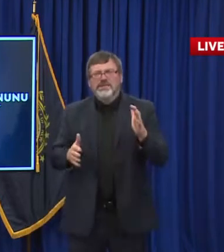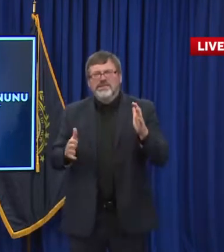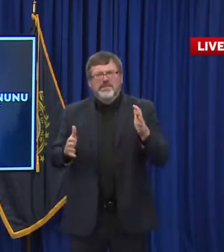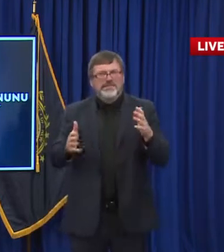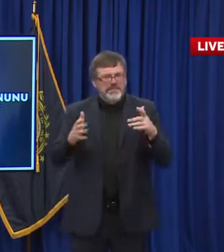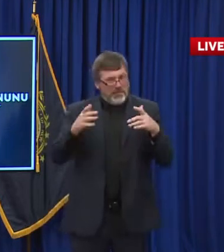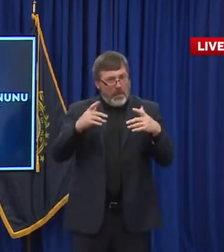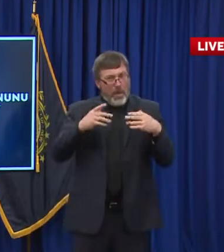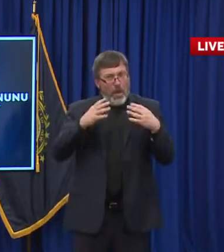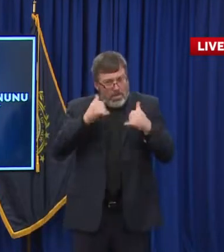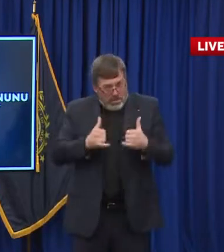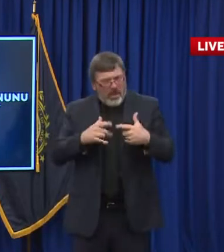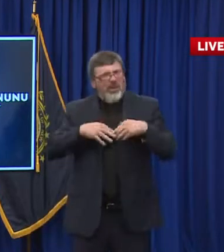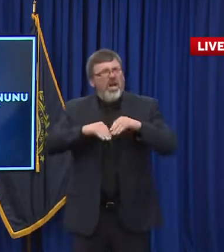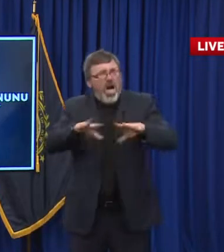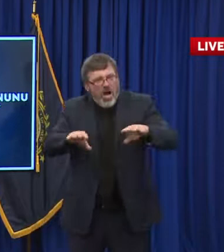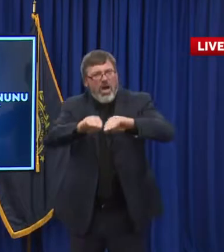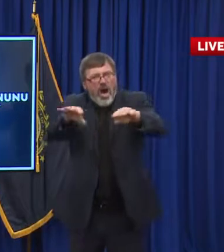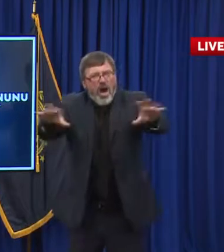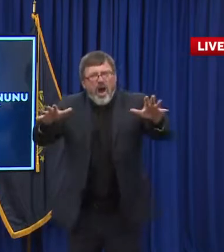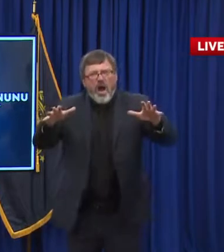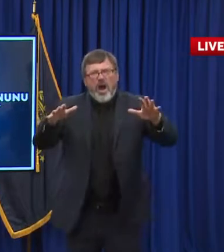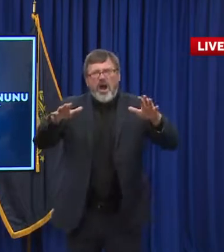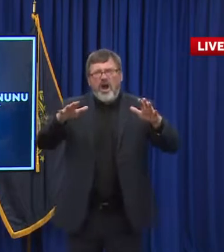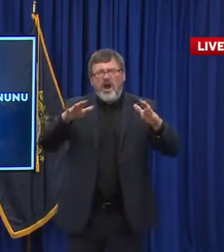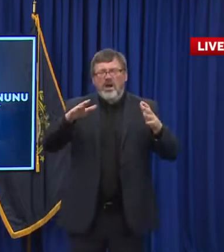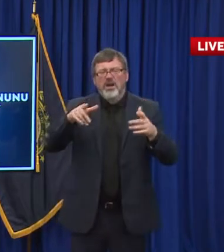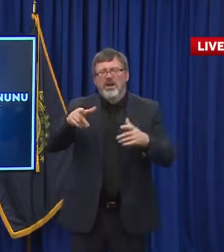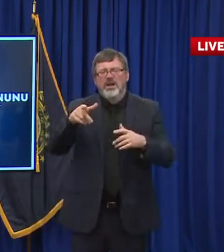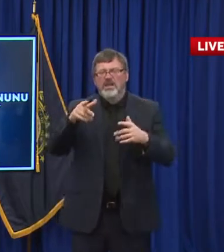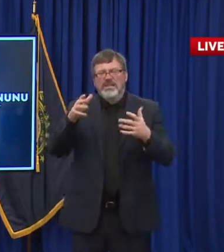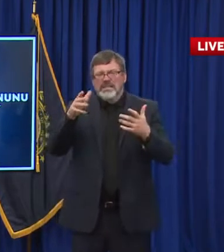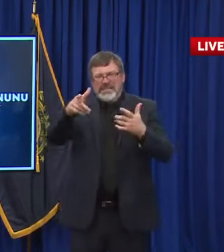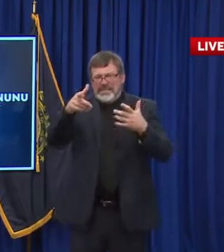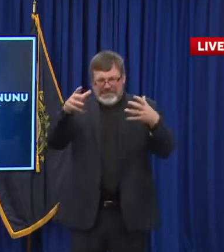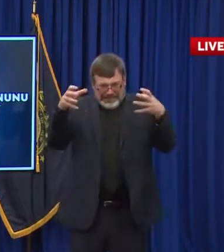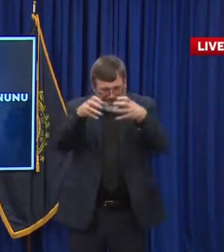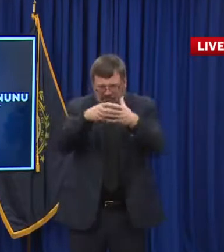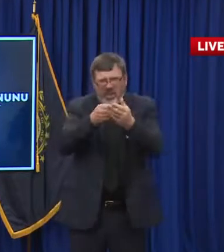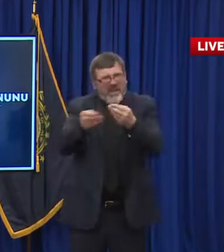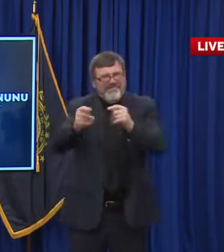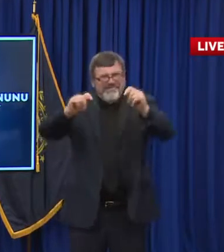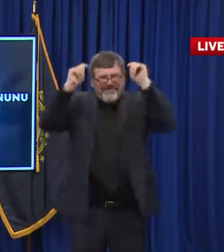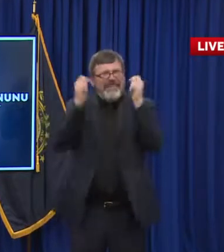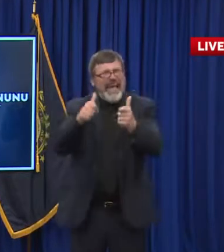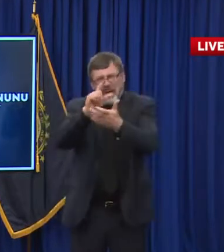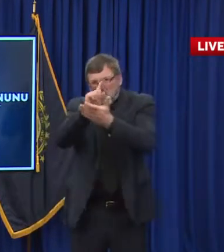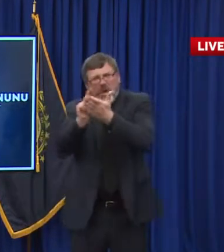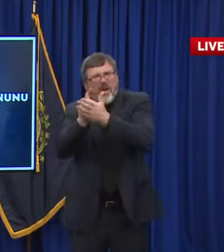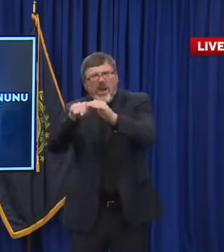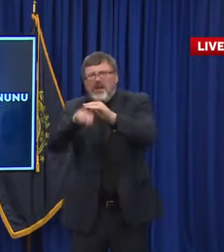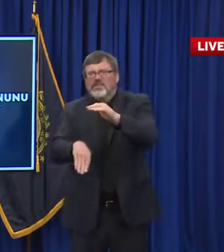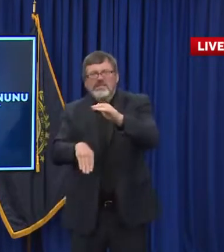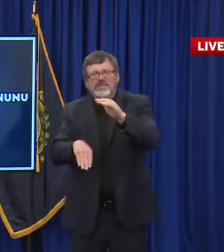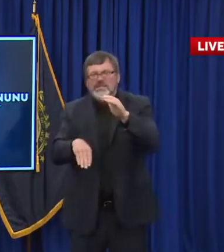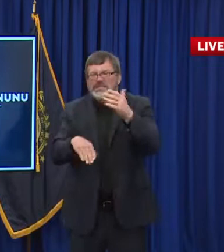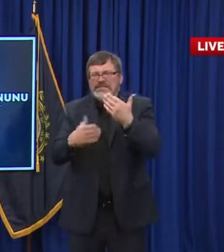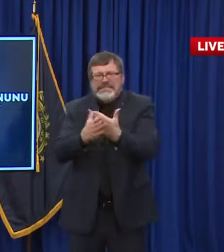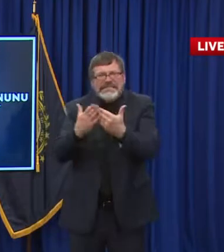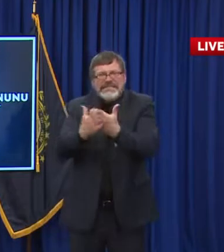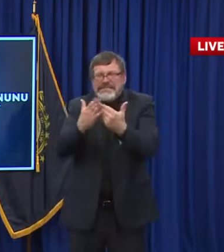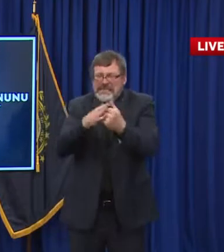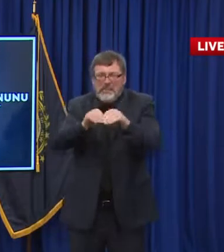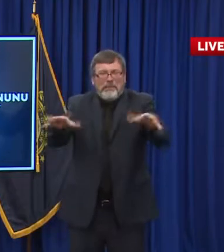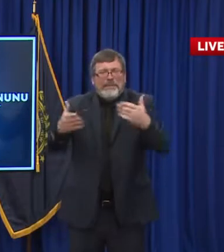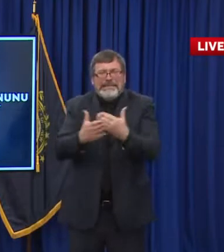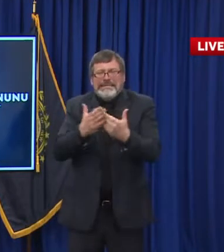in a matter of an hour at a close gathering setting, that hasn't deteriorated one bit. So why all of a sudden we'd be pulling